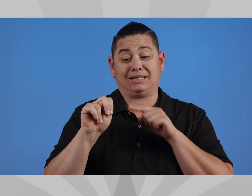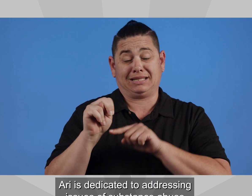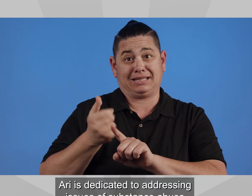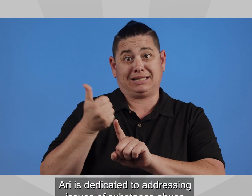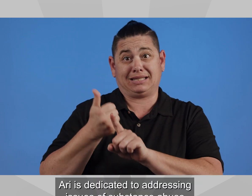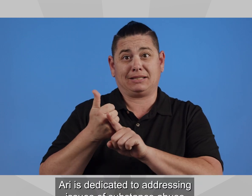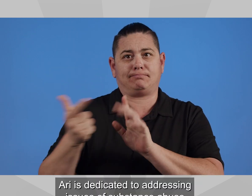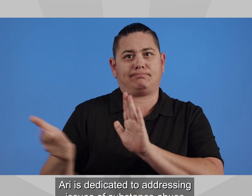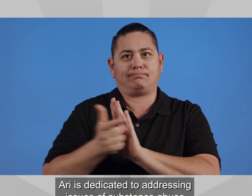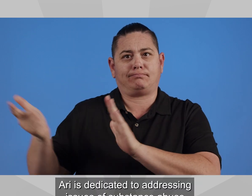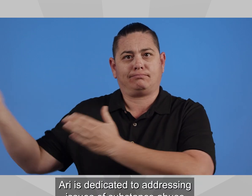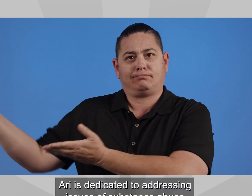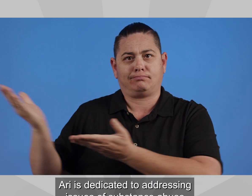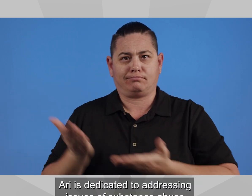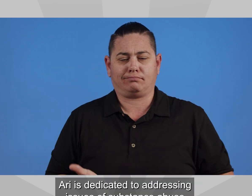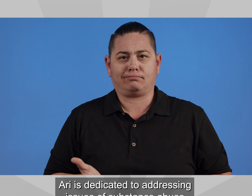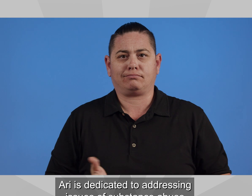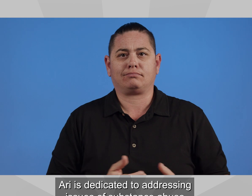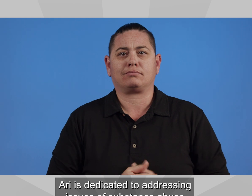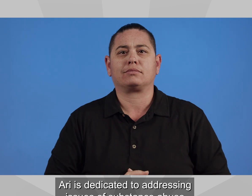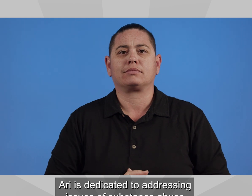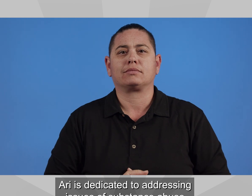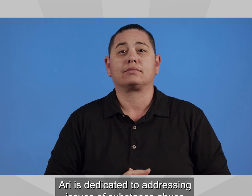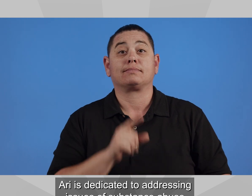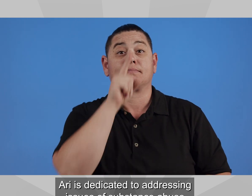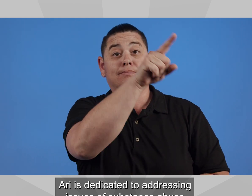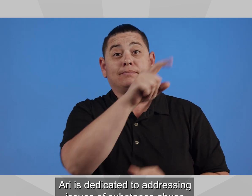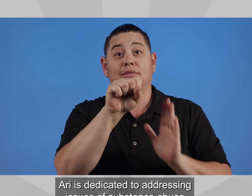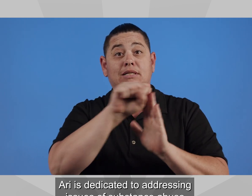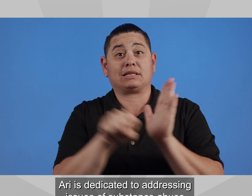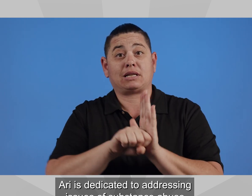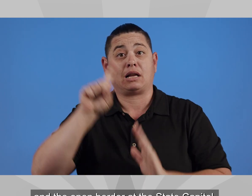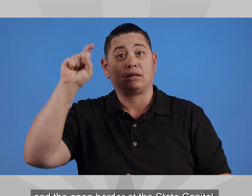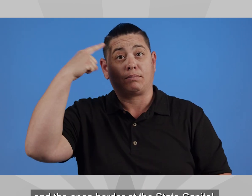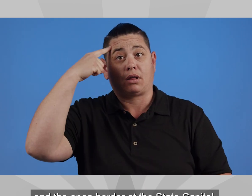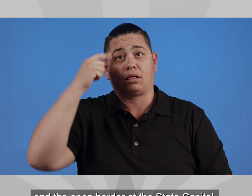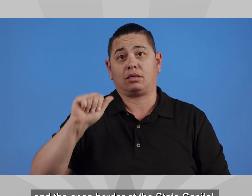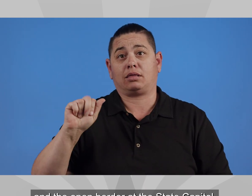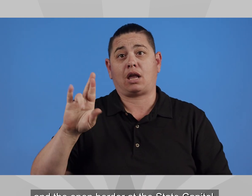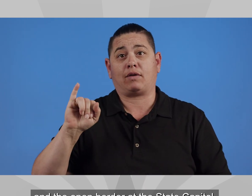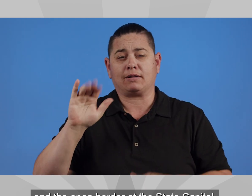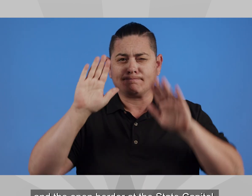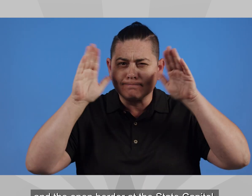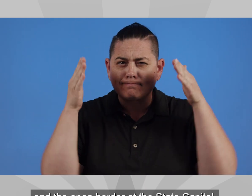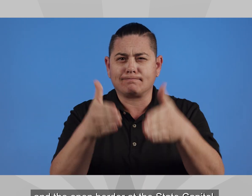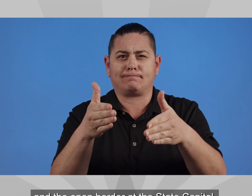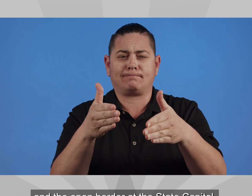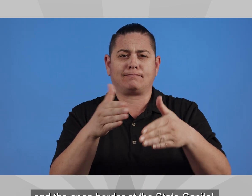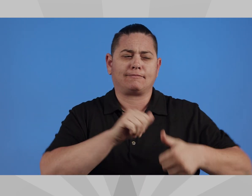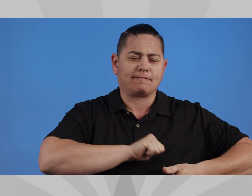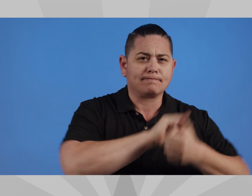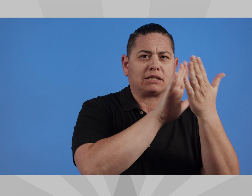Ari is dedicated to addressing issues of substance abuse and the open border at the state